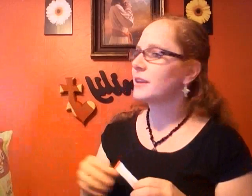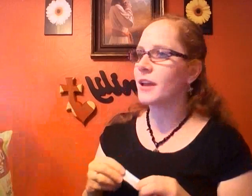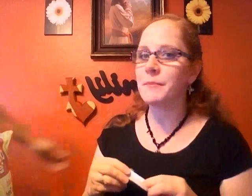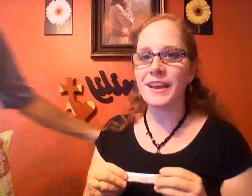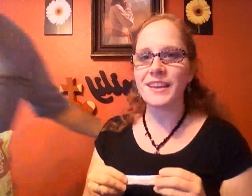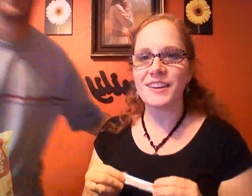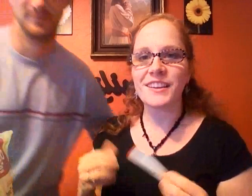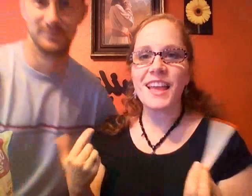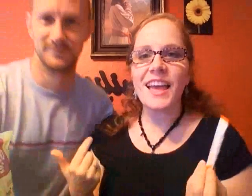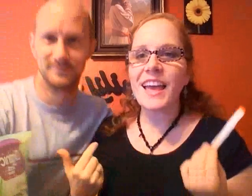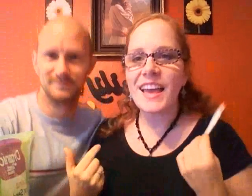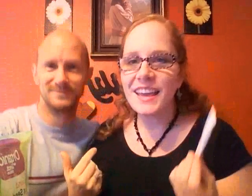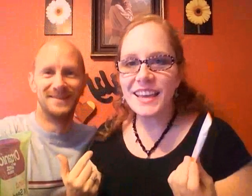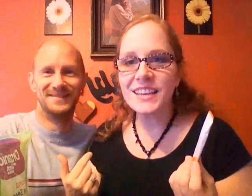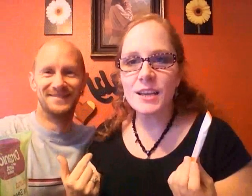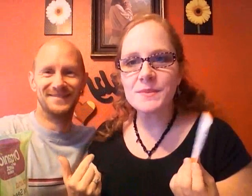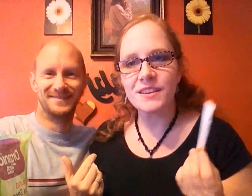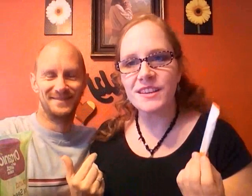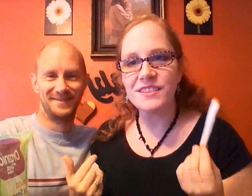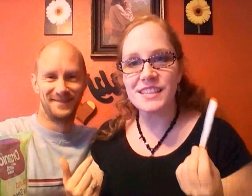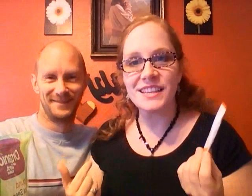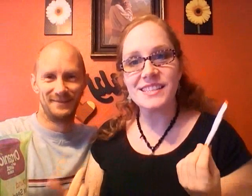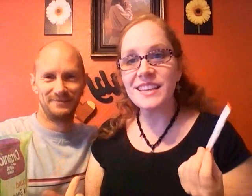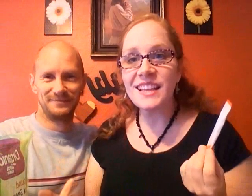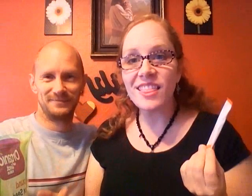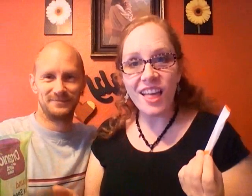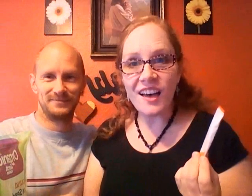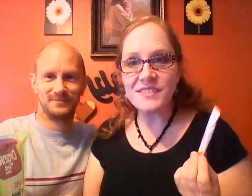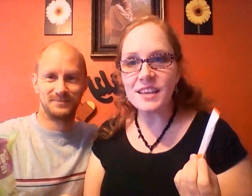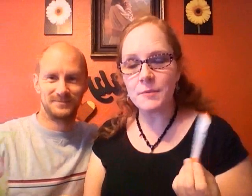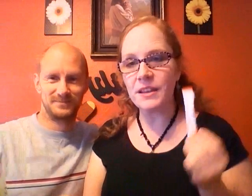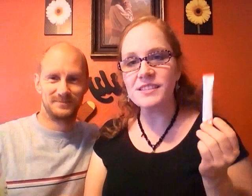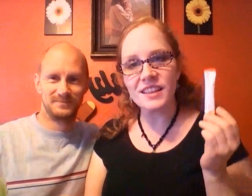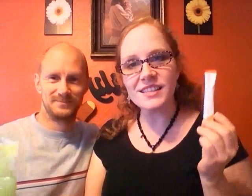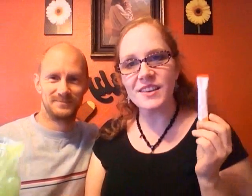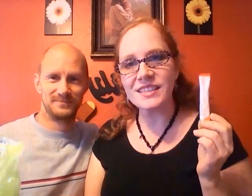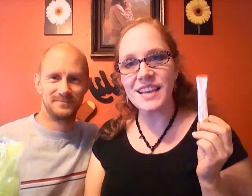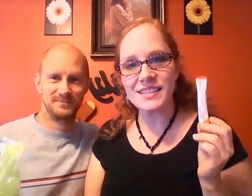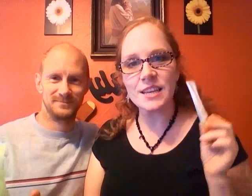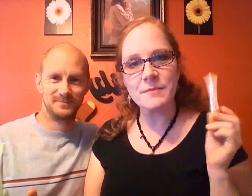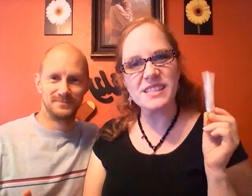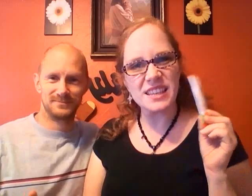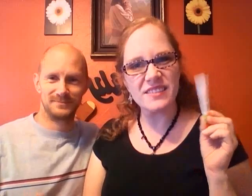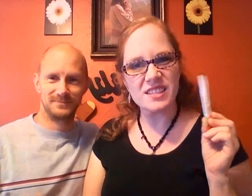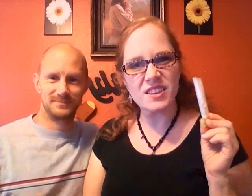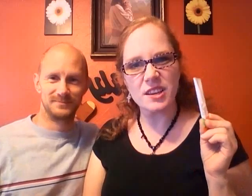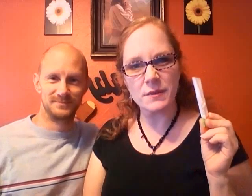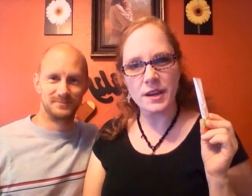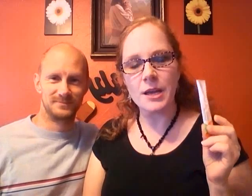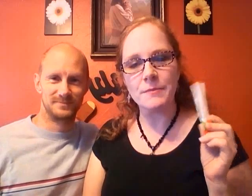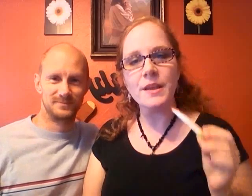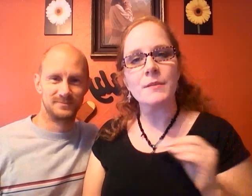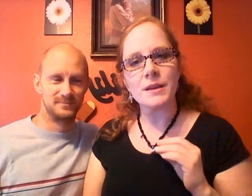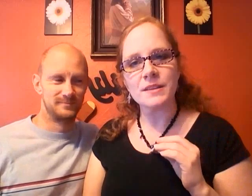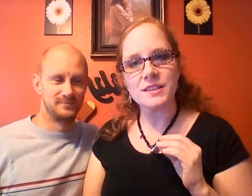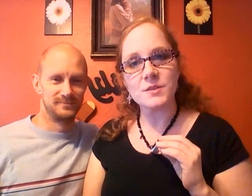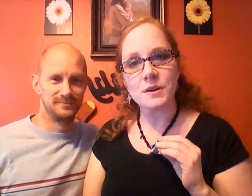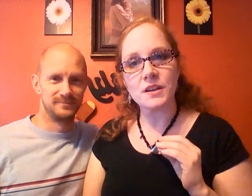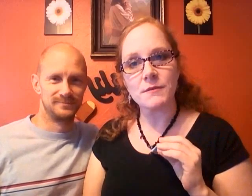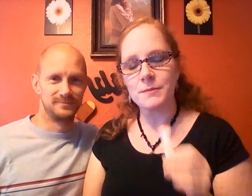will you come back here he ended up starting using these and he loves them and so let's go ahead and test him and see if these are good for him maybe they just weren't good for